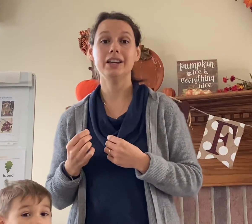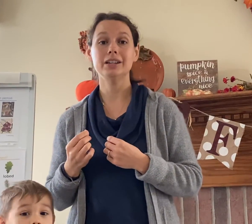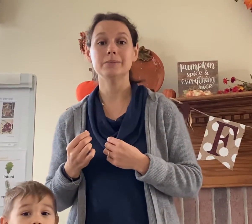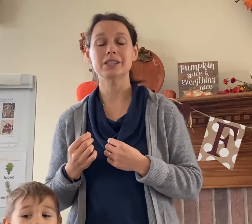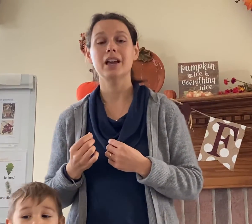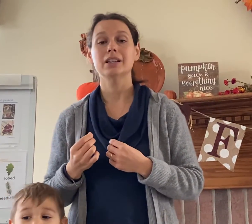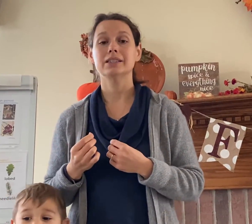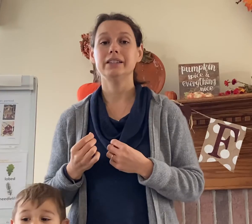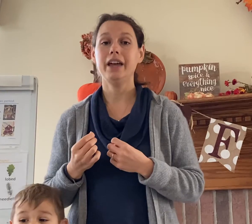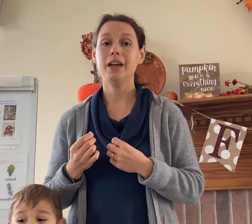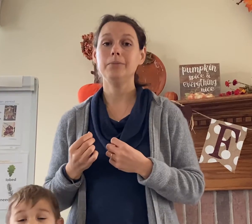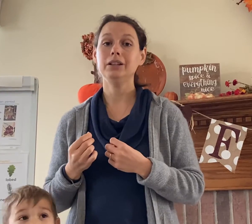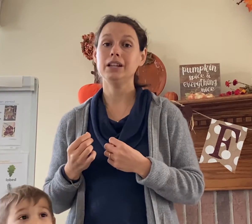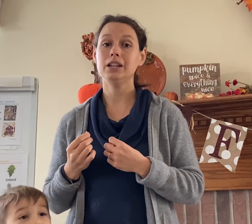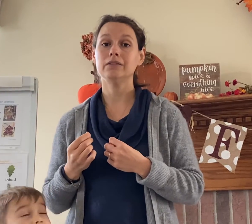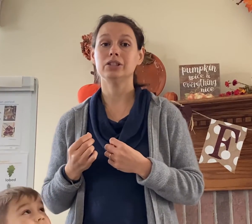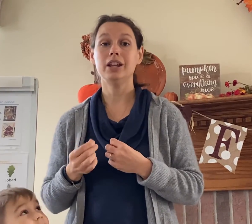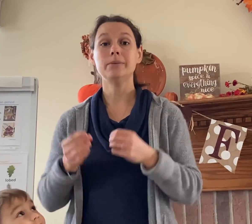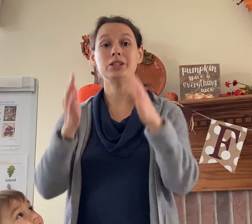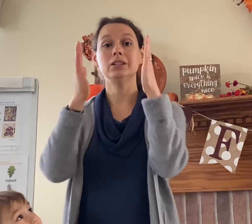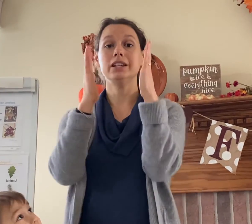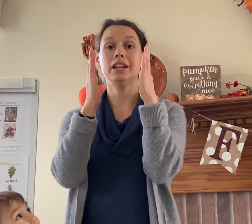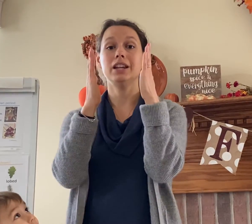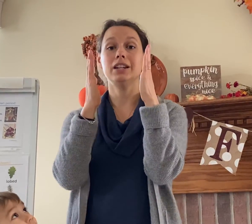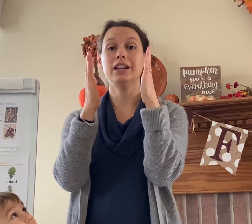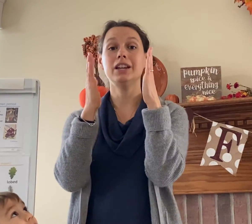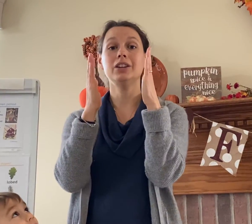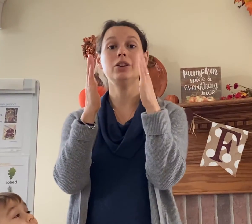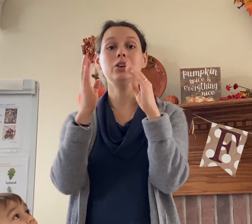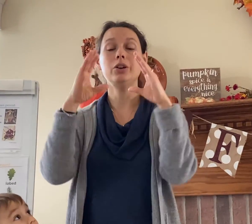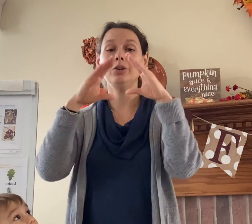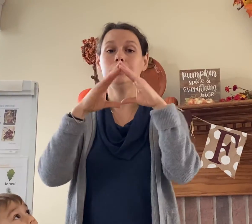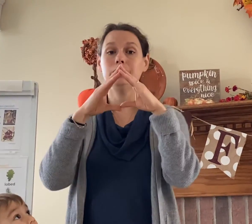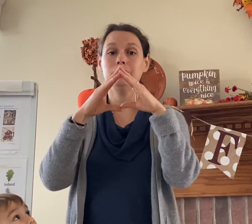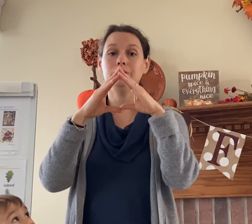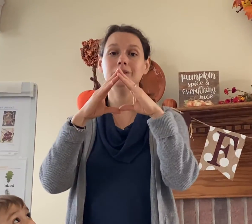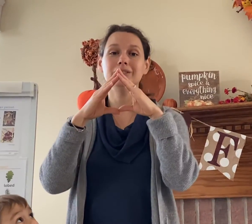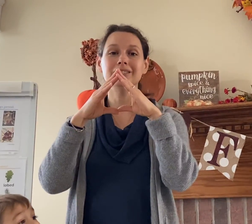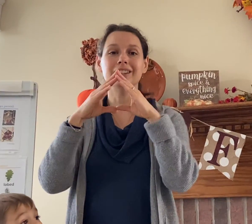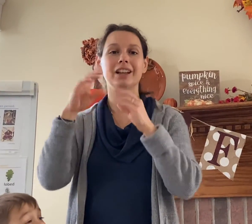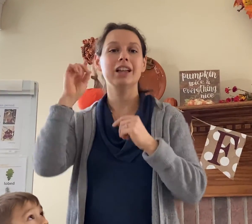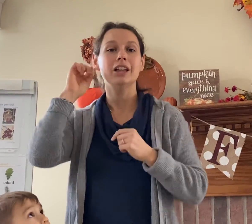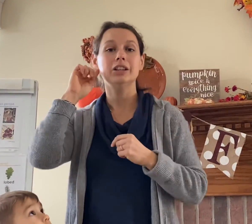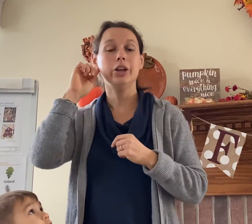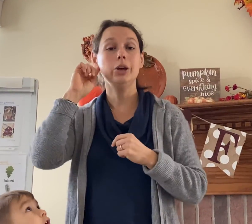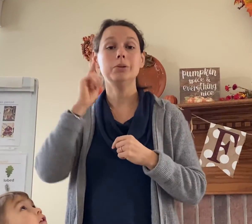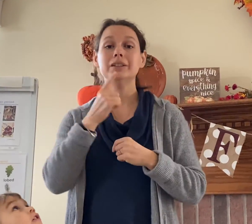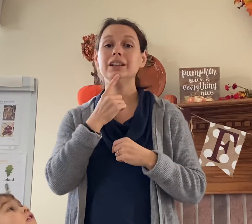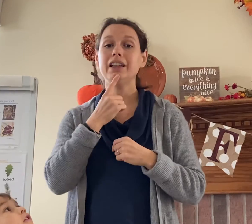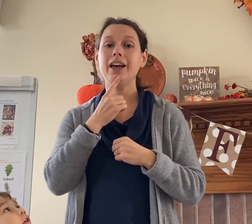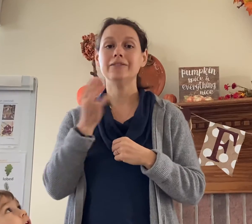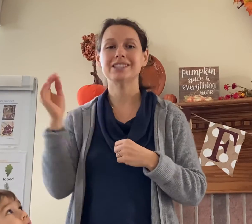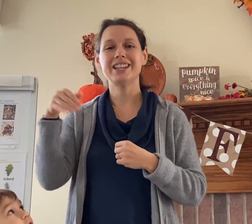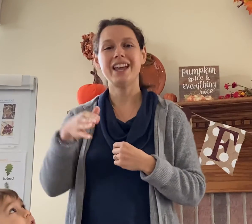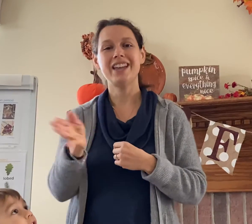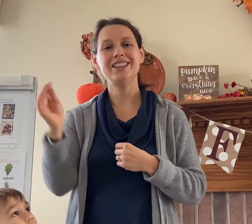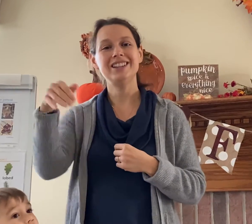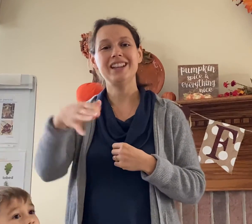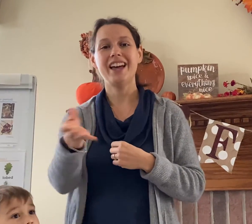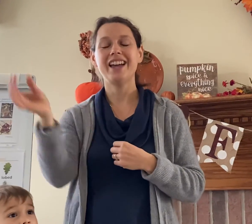some leaf shapes are linear oval lobed cleft scale like